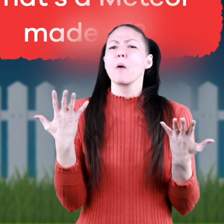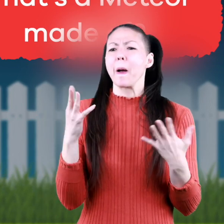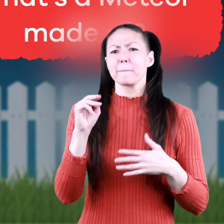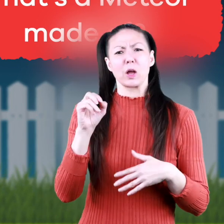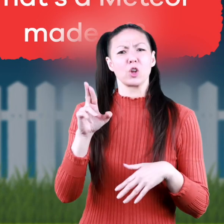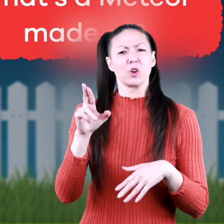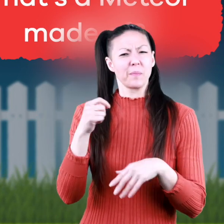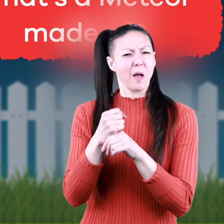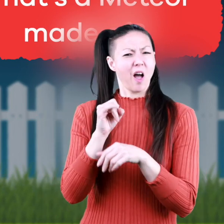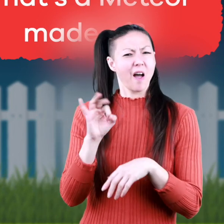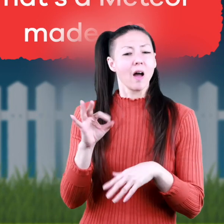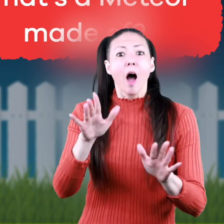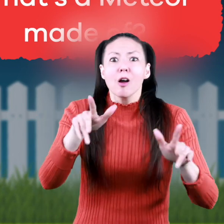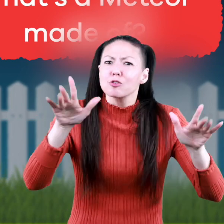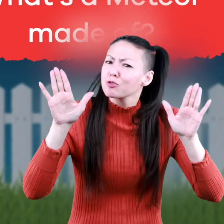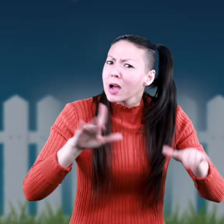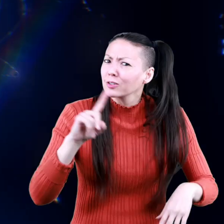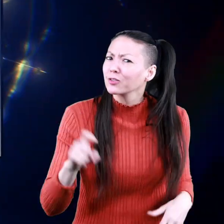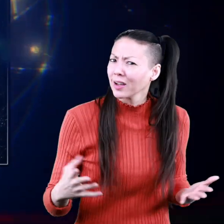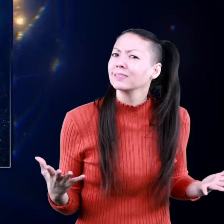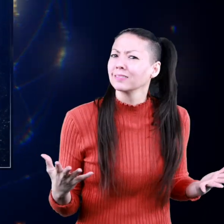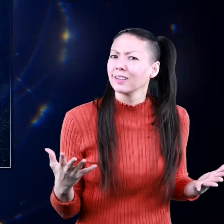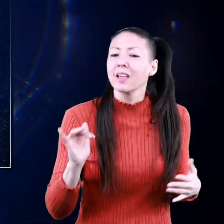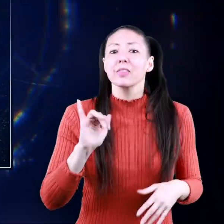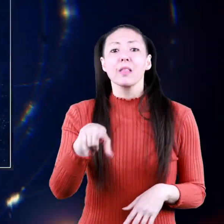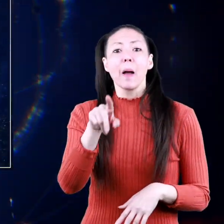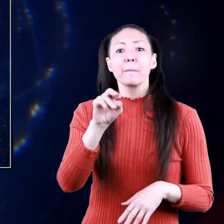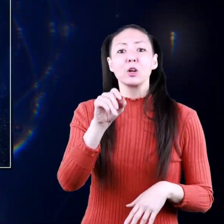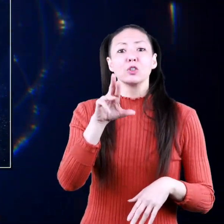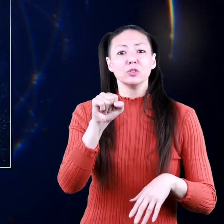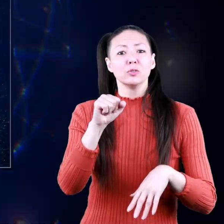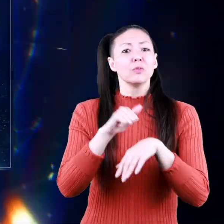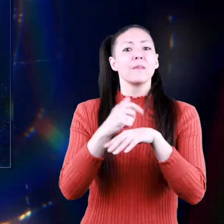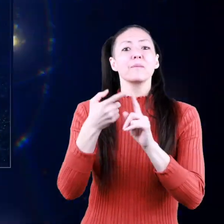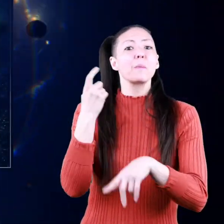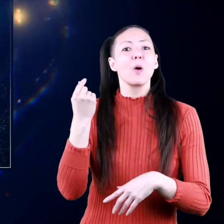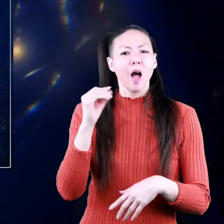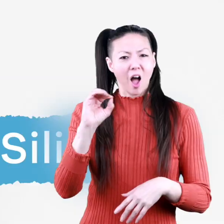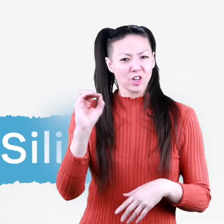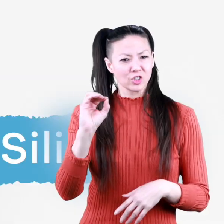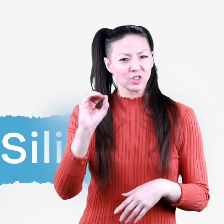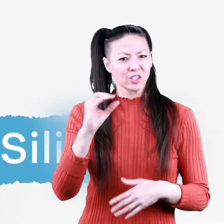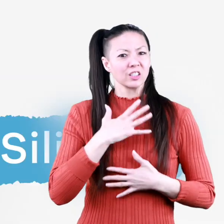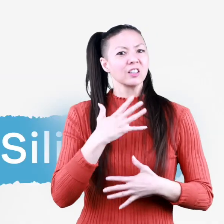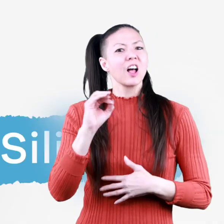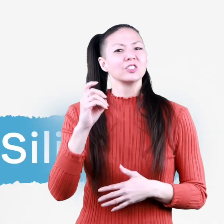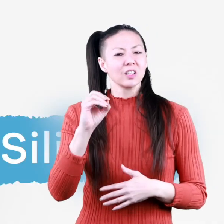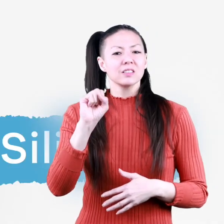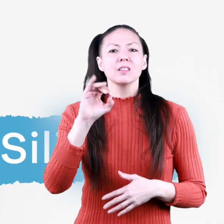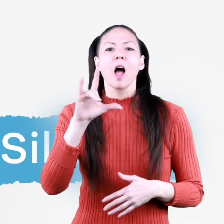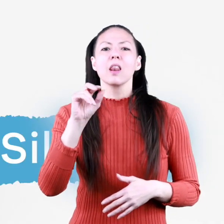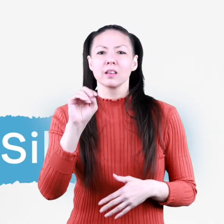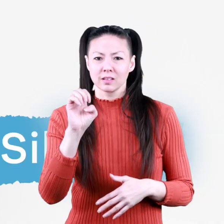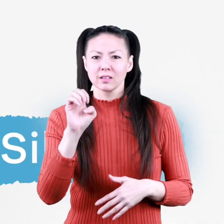of? Great question! Some meteors are made up of oxygen and silicone, which are called silicates.